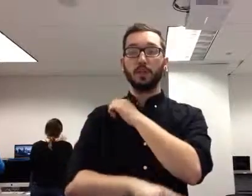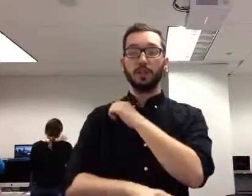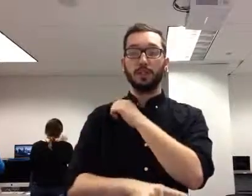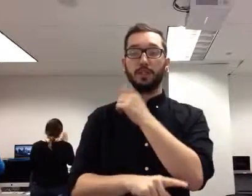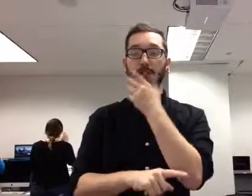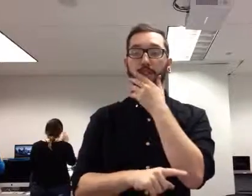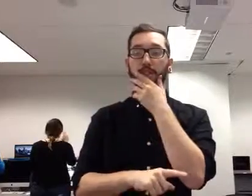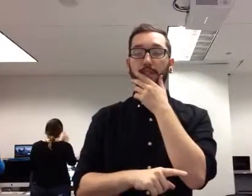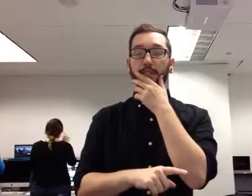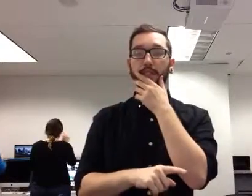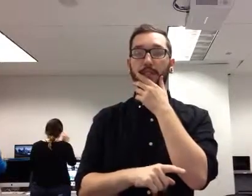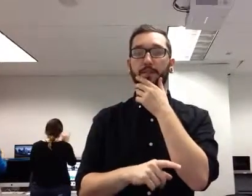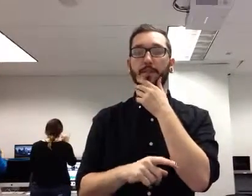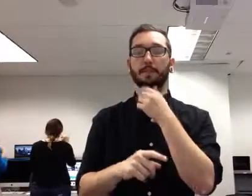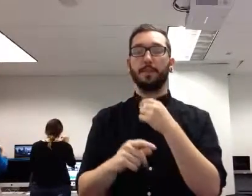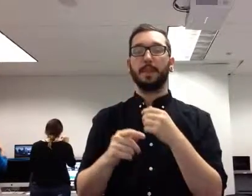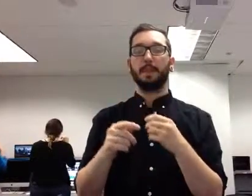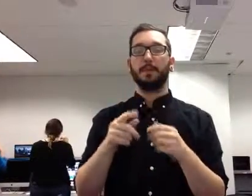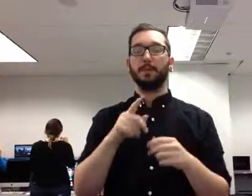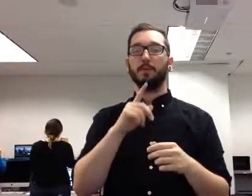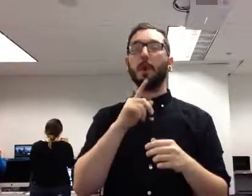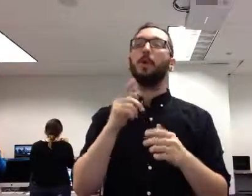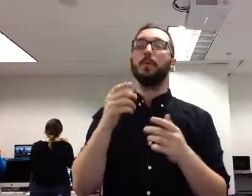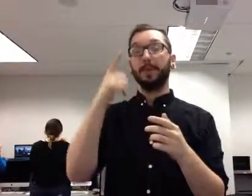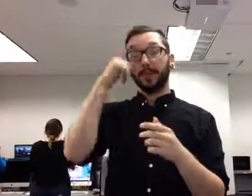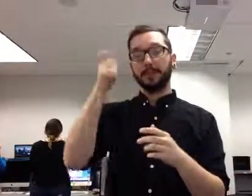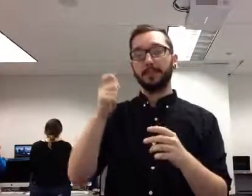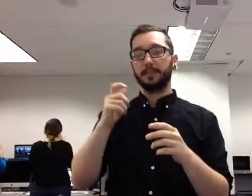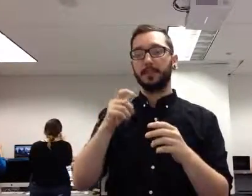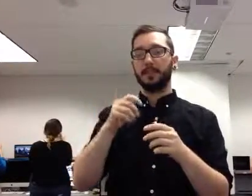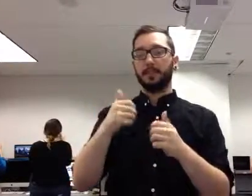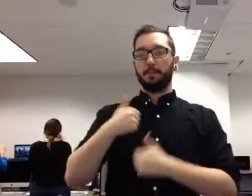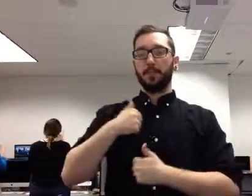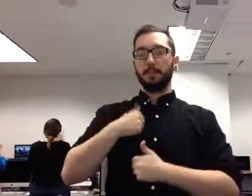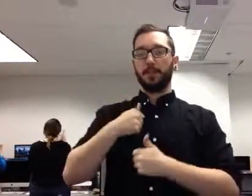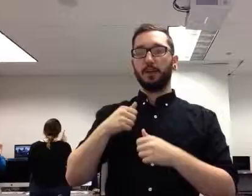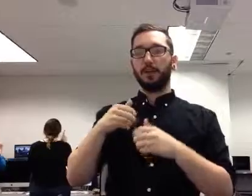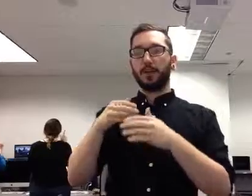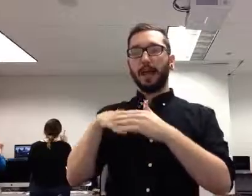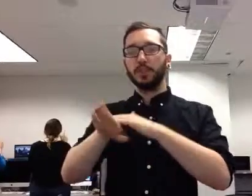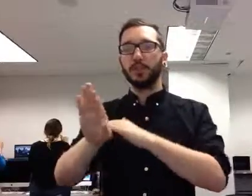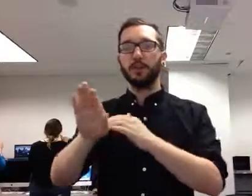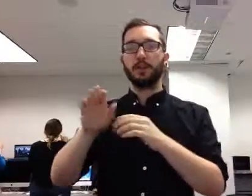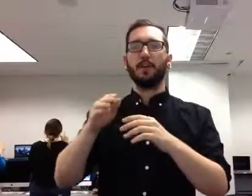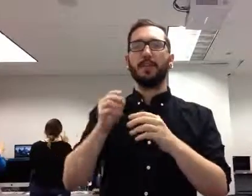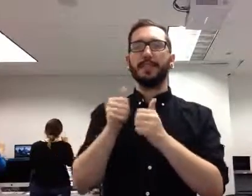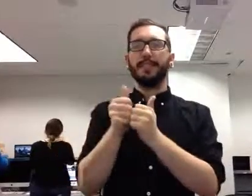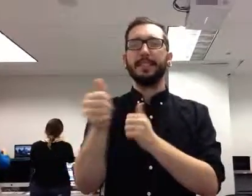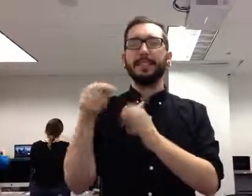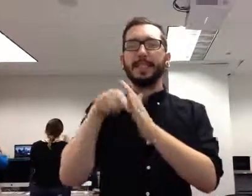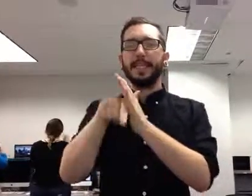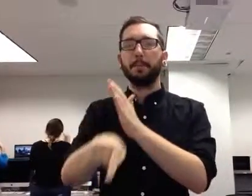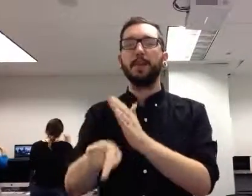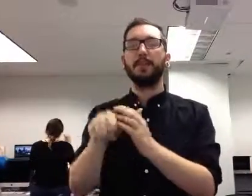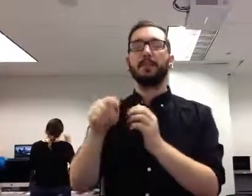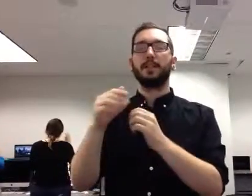to Leningrad. They got within 15 kilometers of Moscow. In the south of Russia, it was even further. And also the enmity.